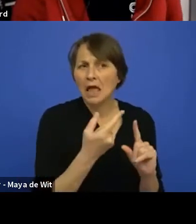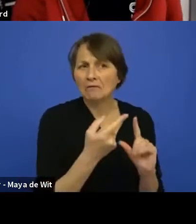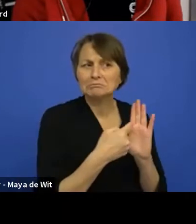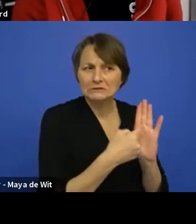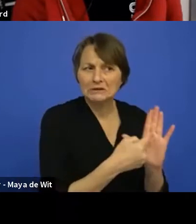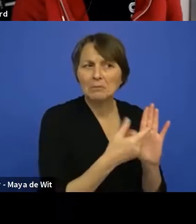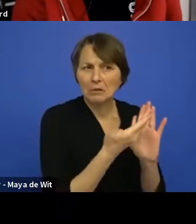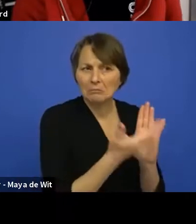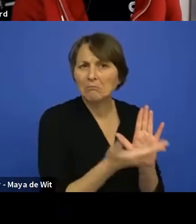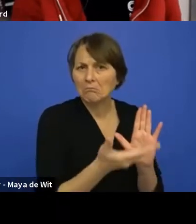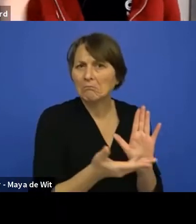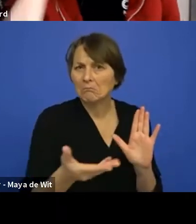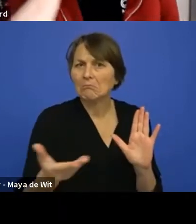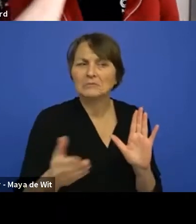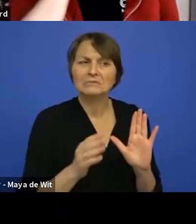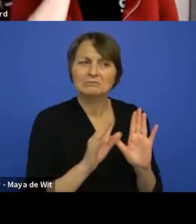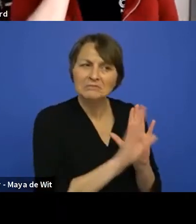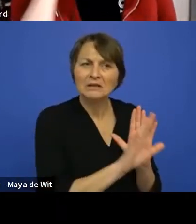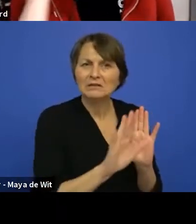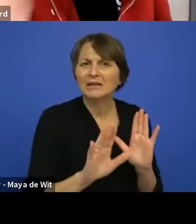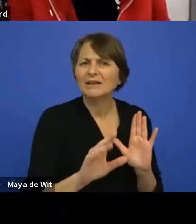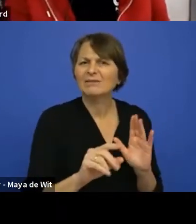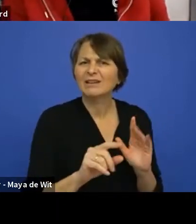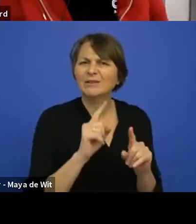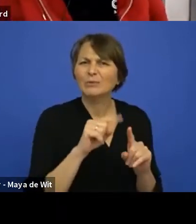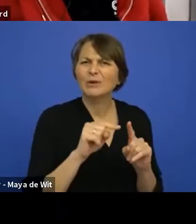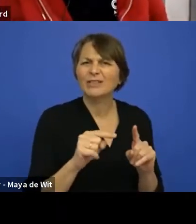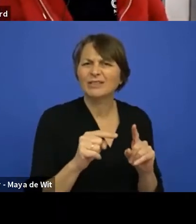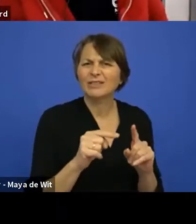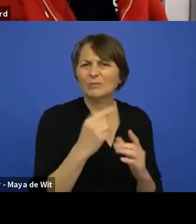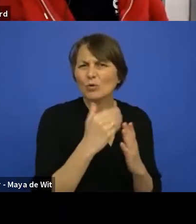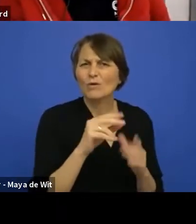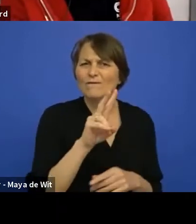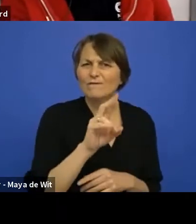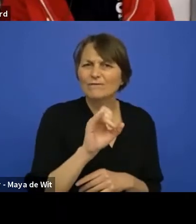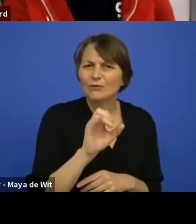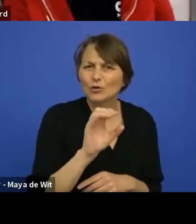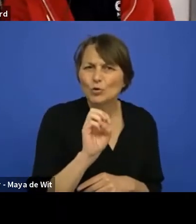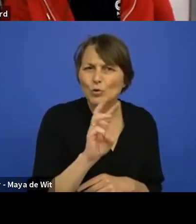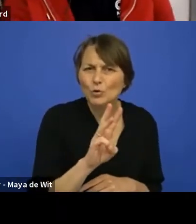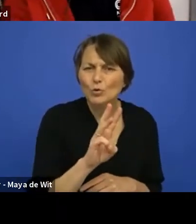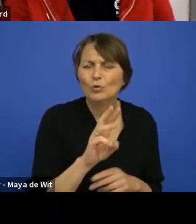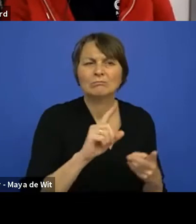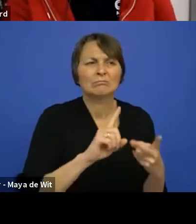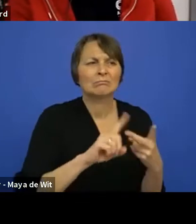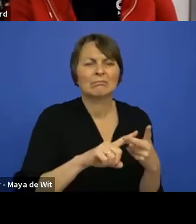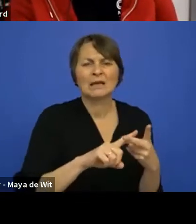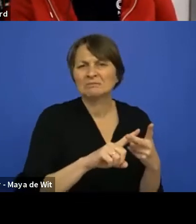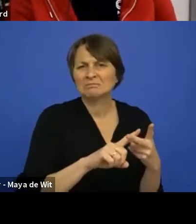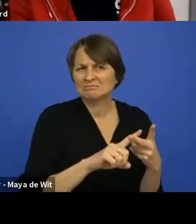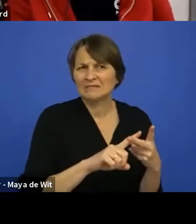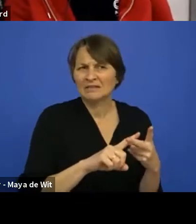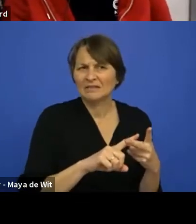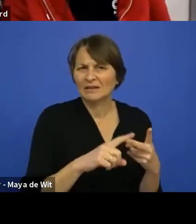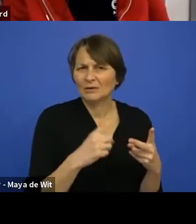with view, or I think you commerce does it with you or all of it, more or less as one app. Uh, and that's, that's fine.